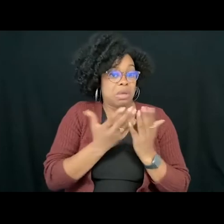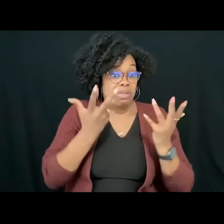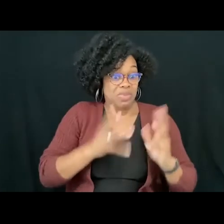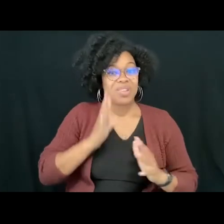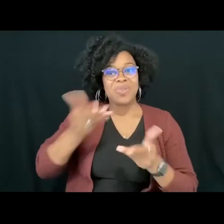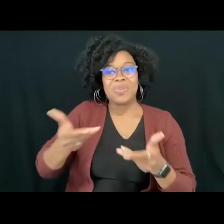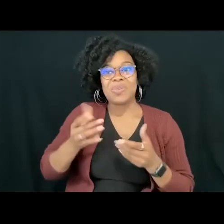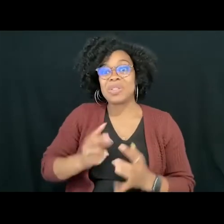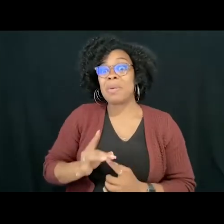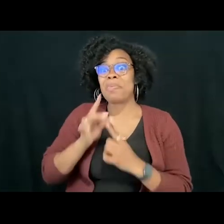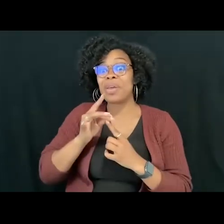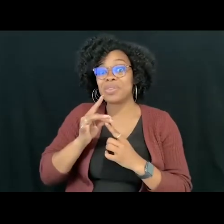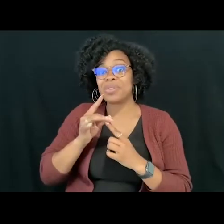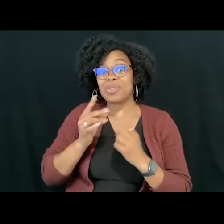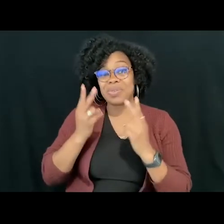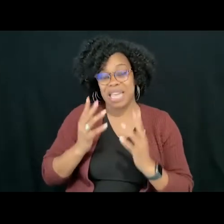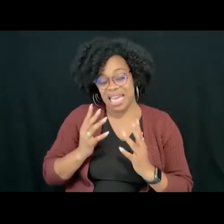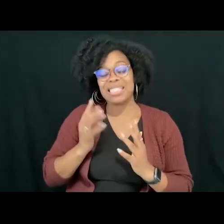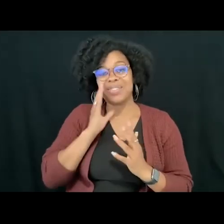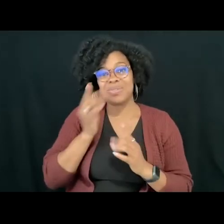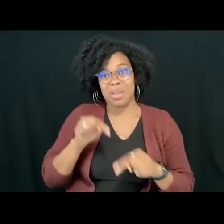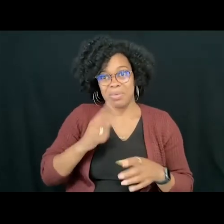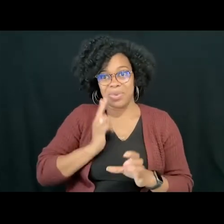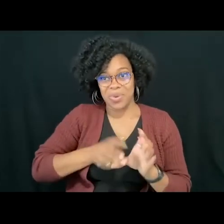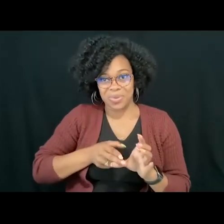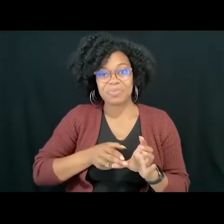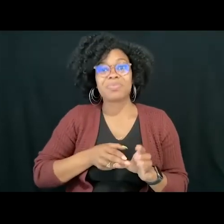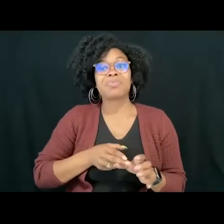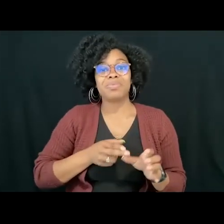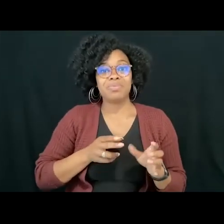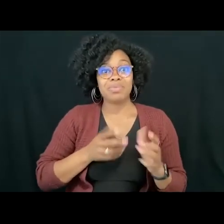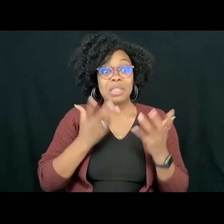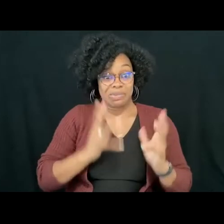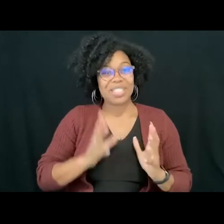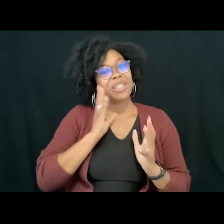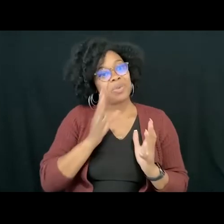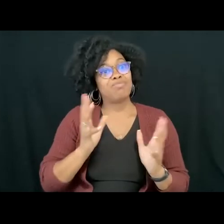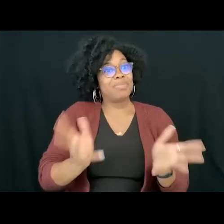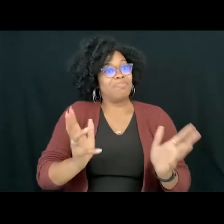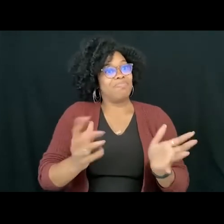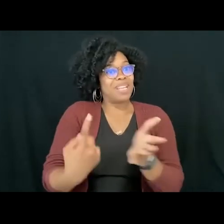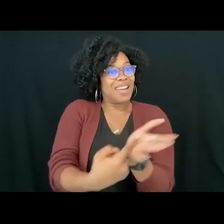to have join us. And then we'll have a conversation. So, I'm going to